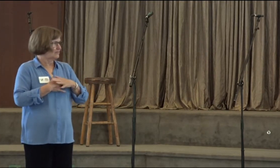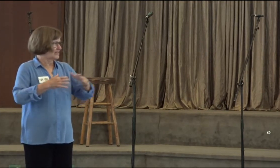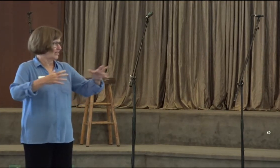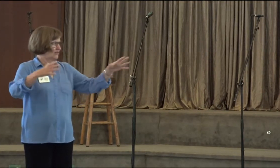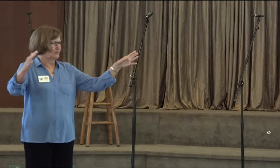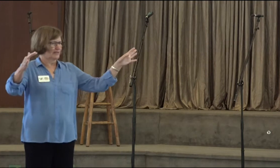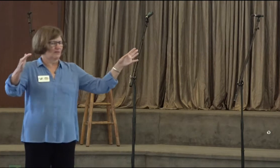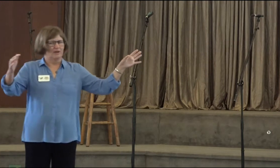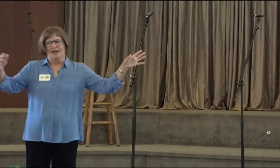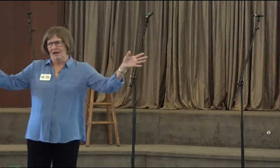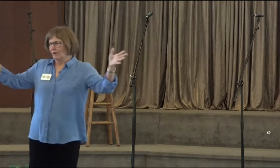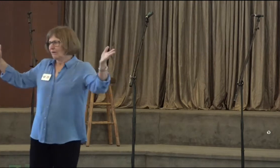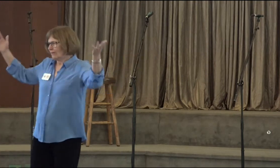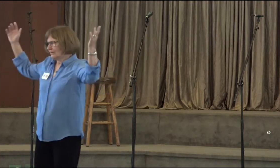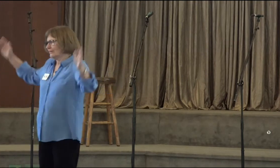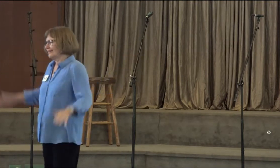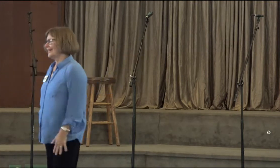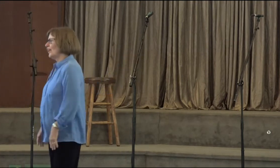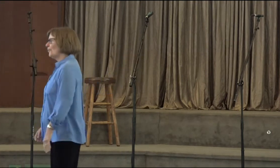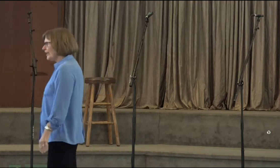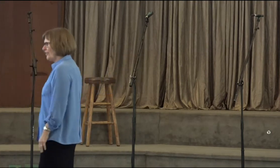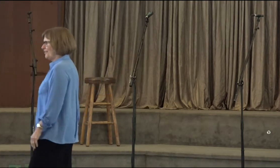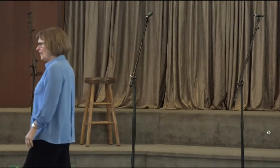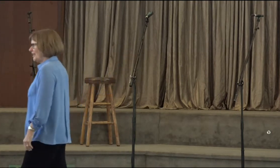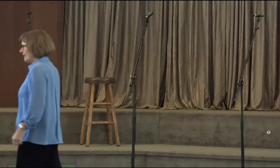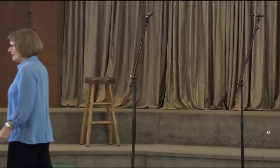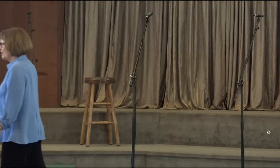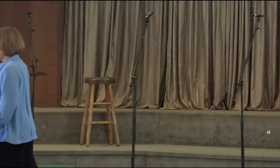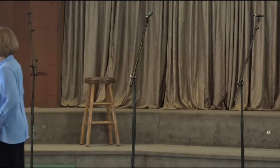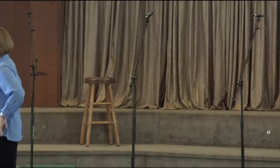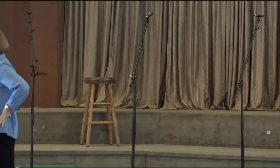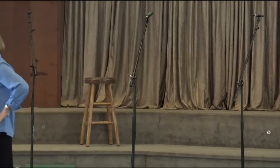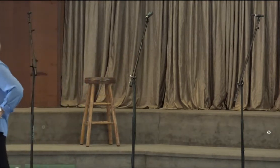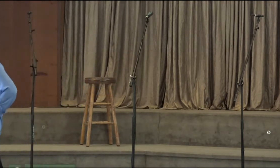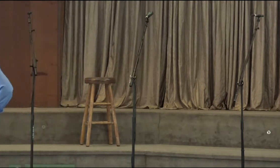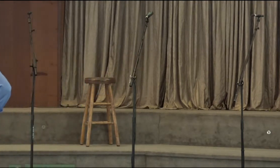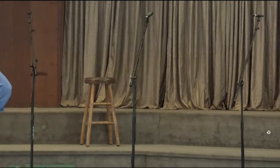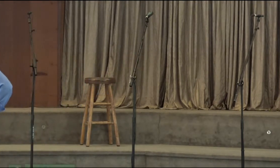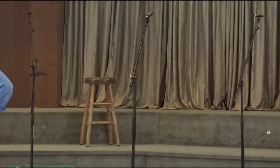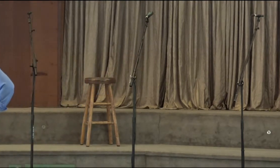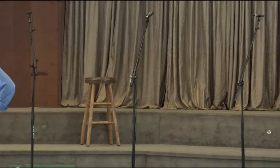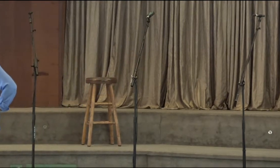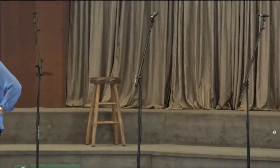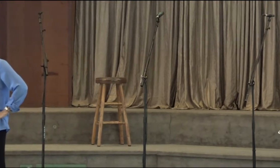That the material plane. We are not here to buy cars.